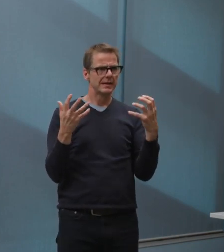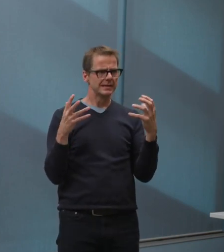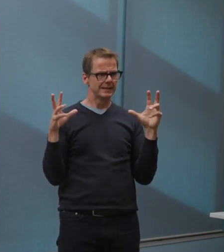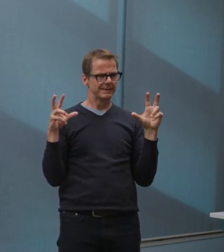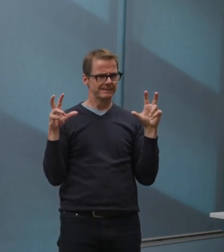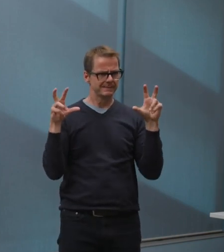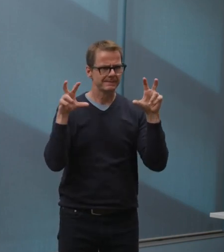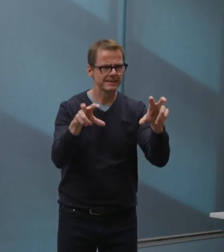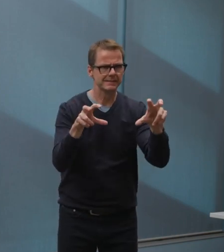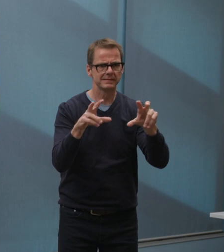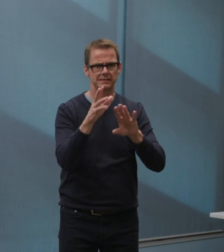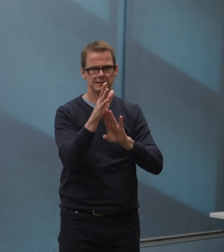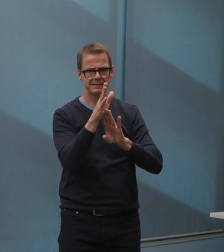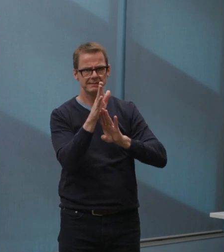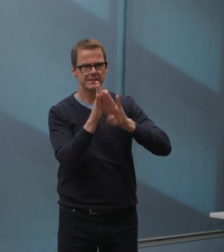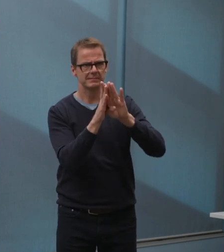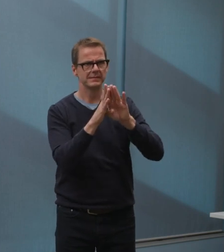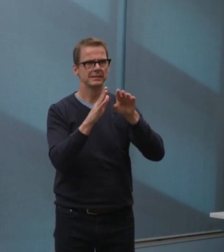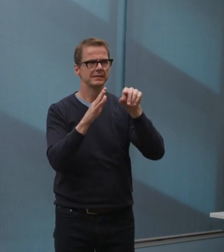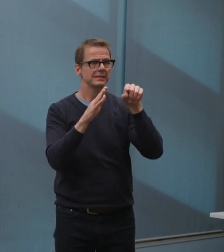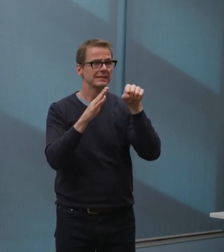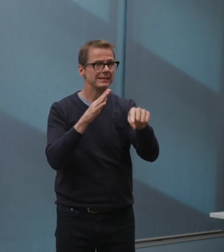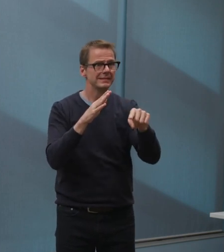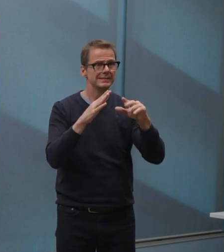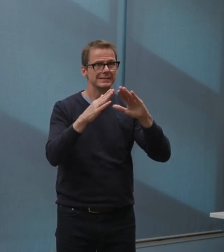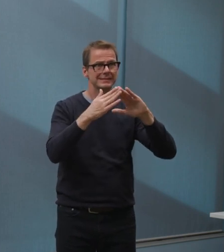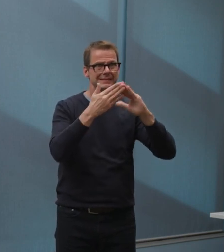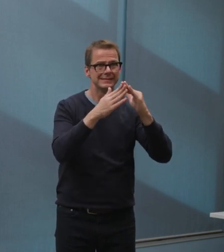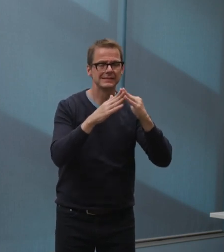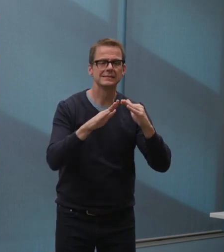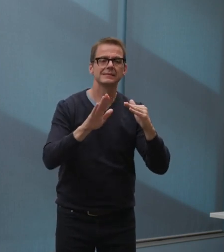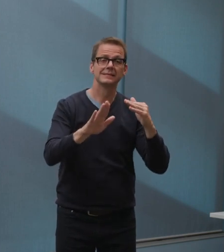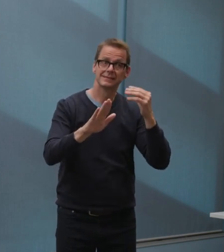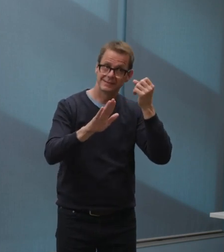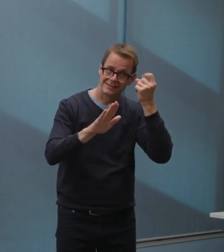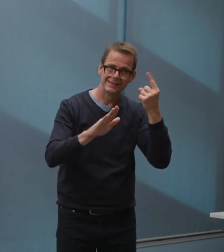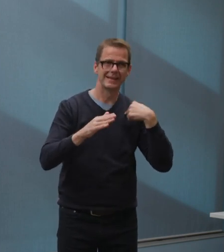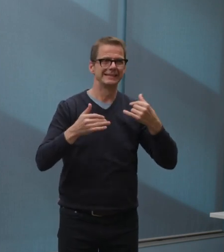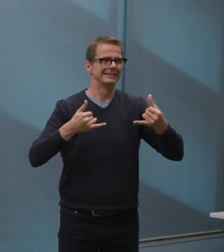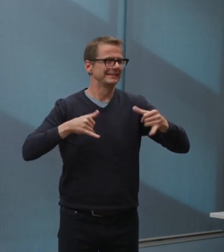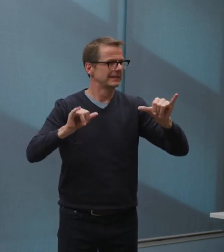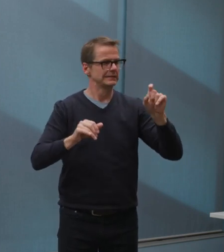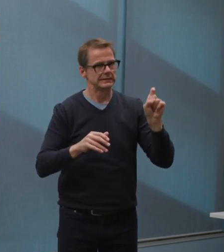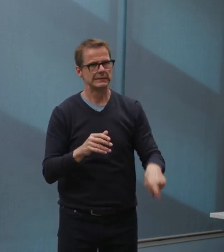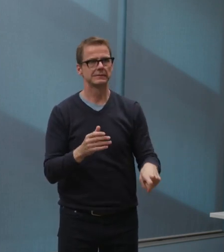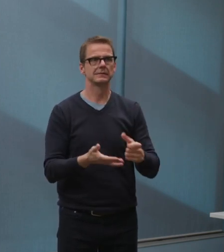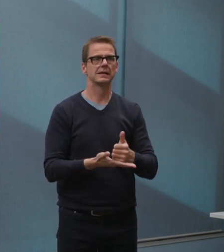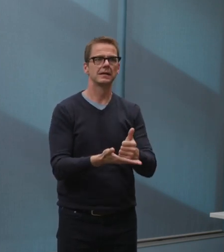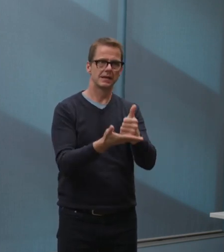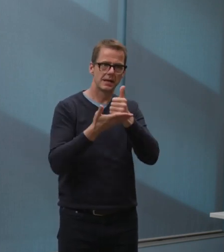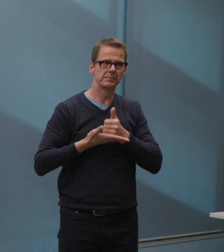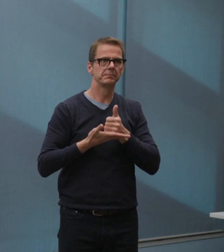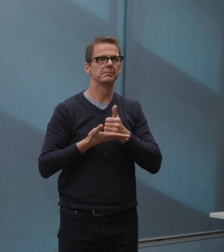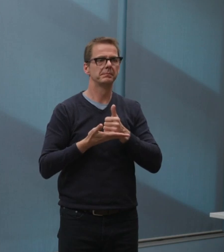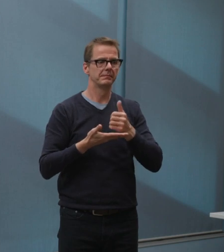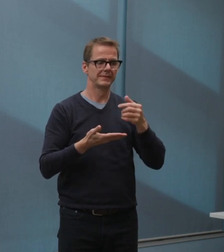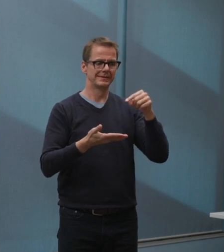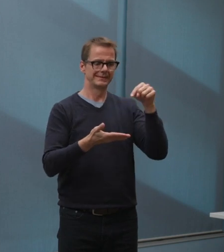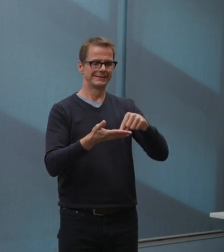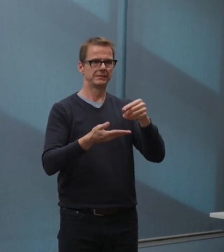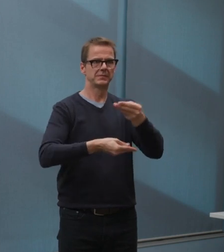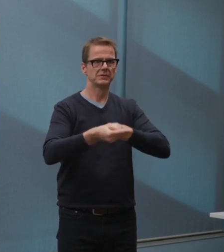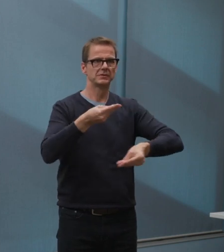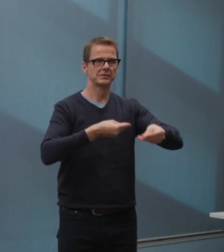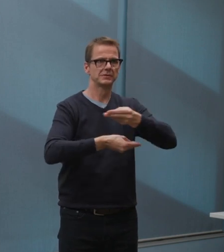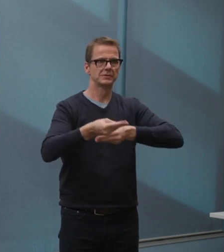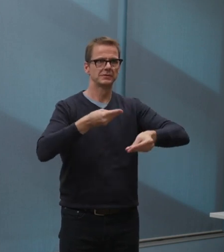pressure remains a top concern for City Council. Essential services like garbage collection, transit and more are funded through